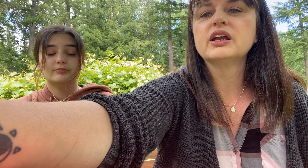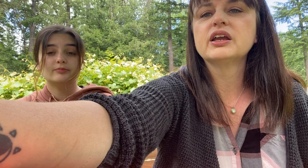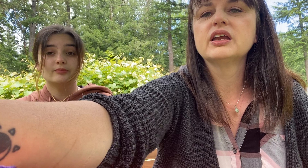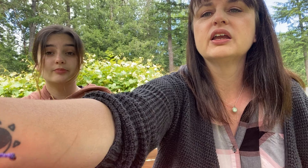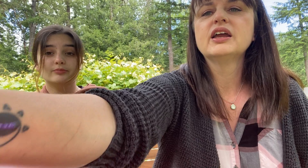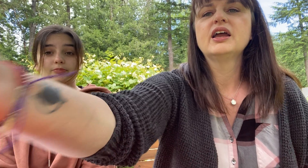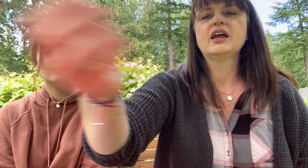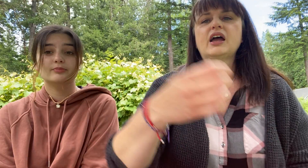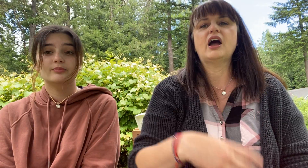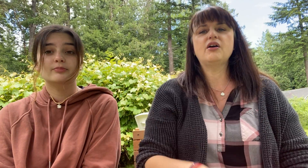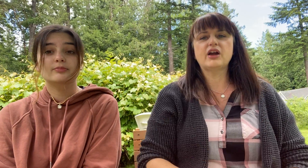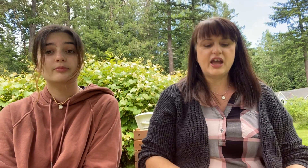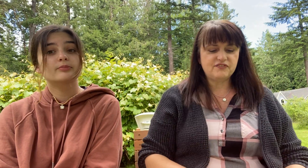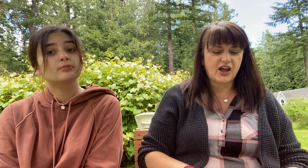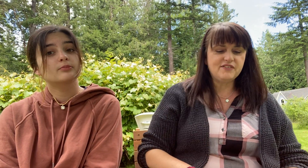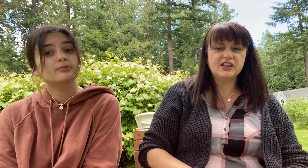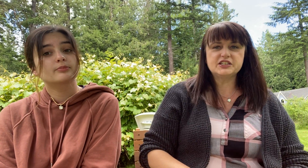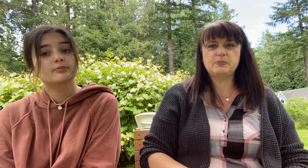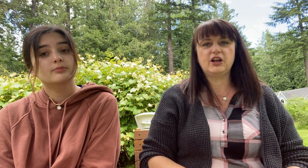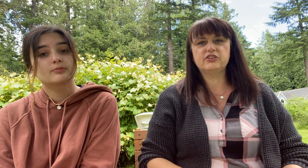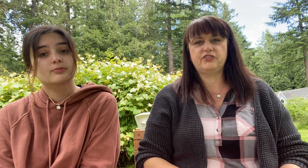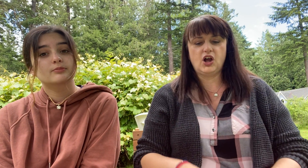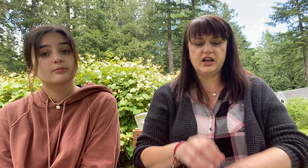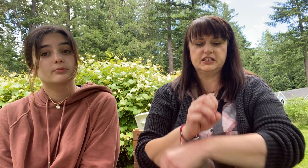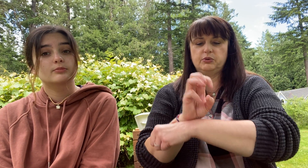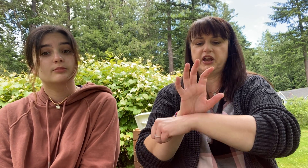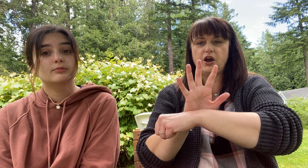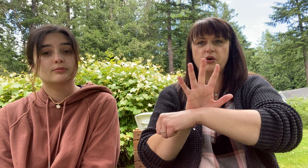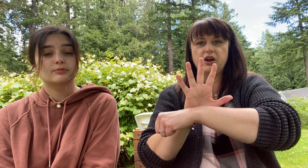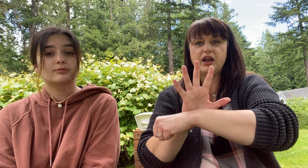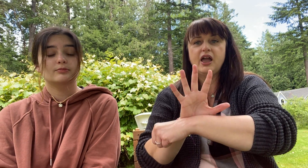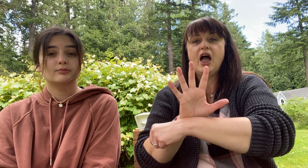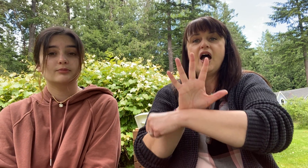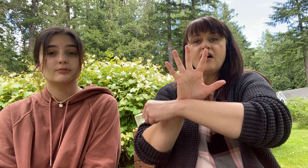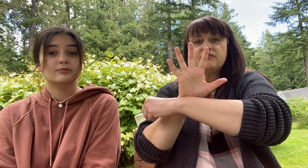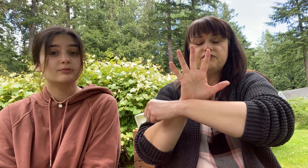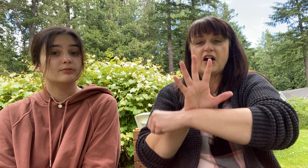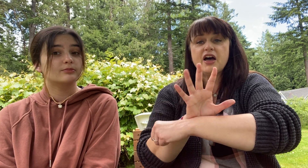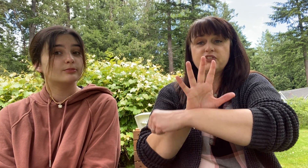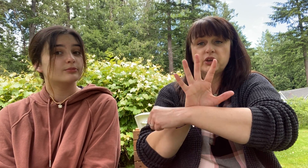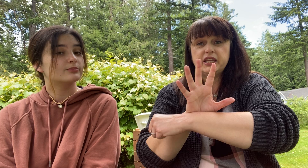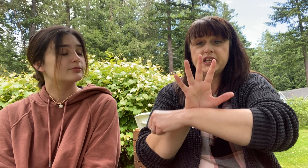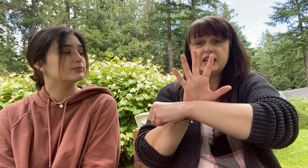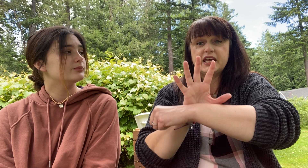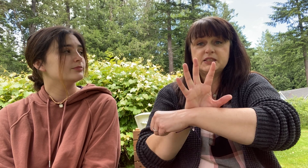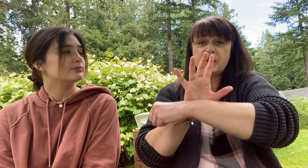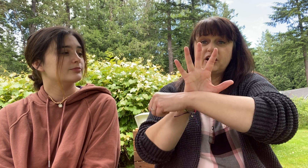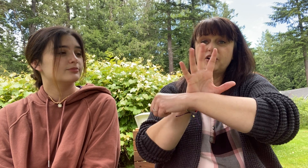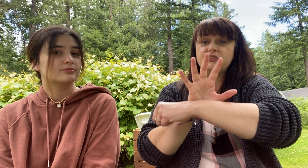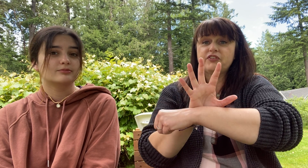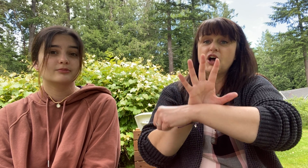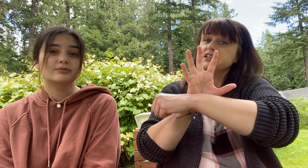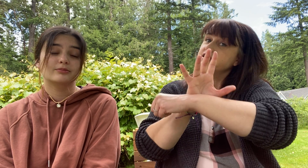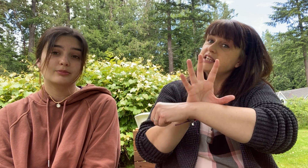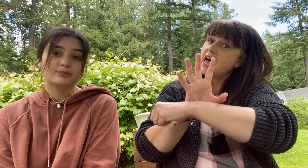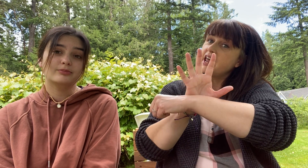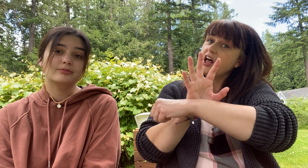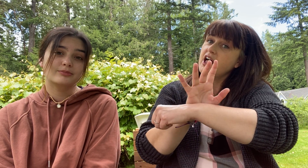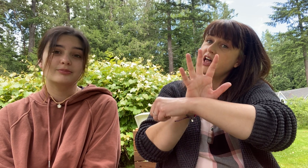All right, five little speckled frogs. Here we go. Five green and speckled frogs sat on